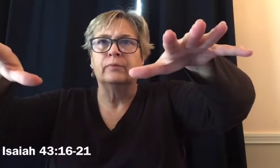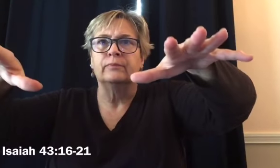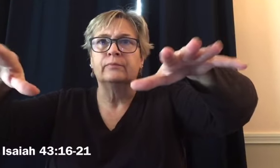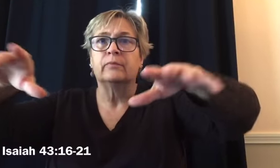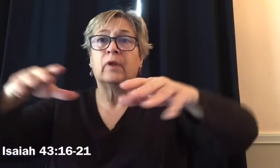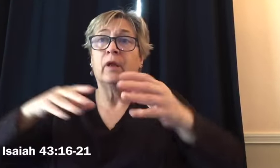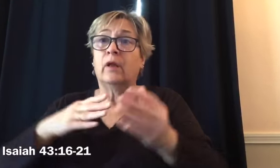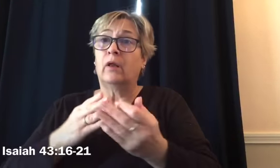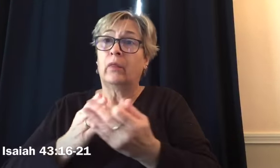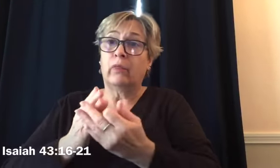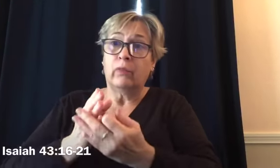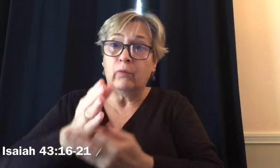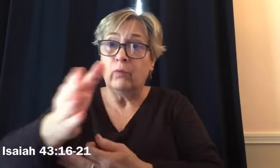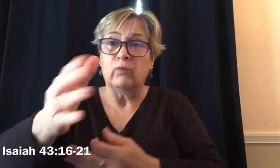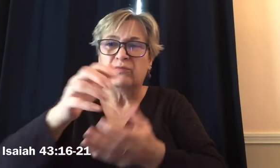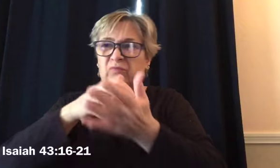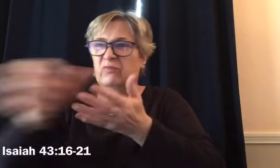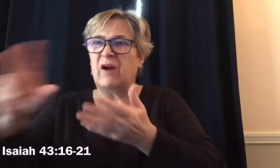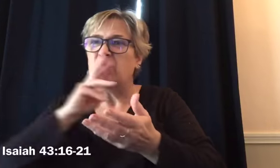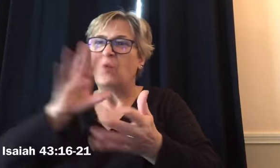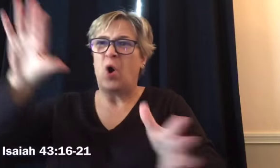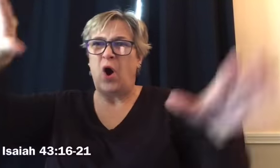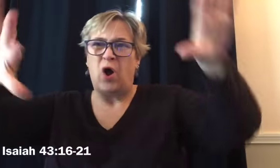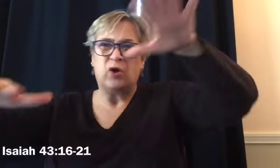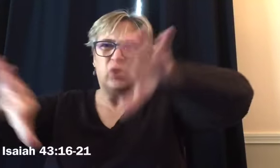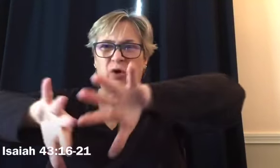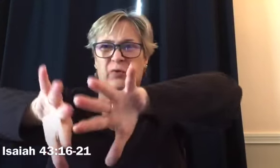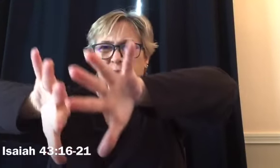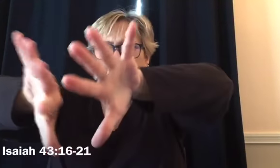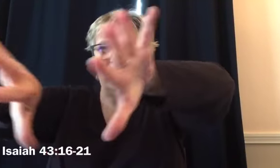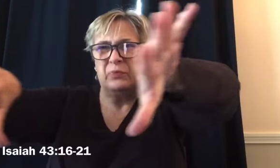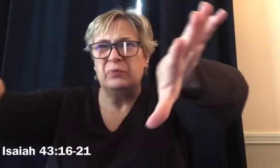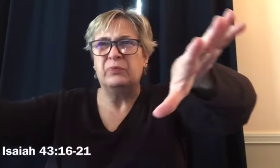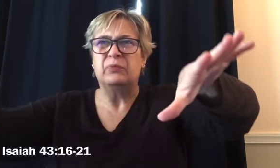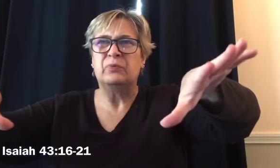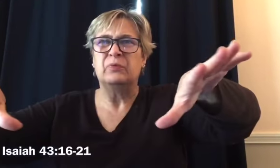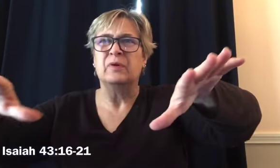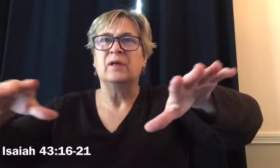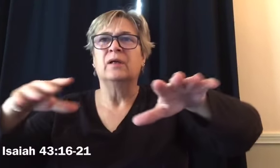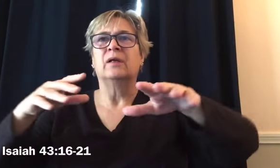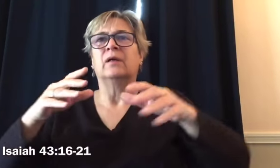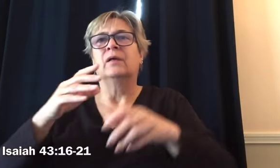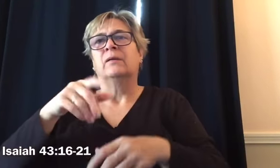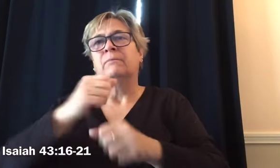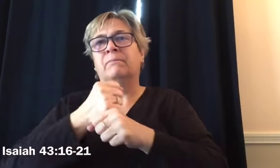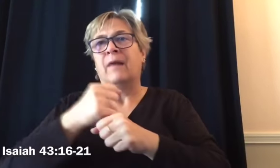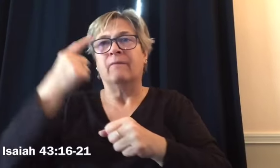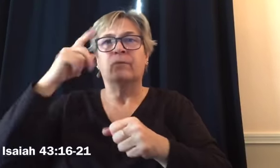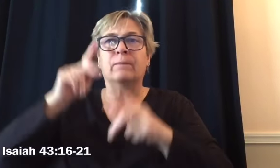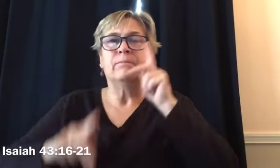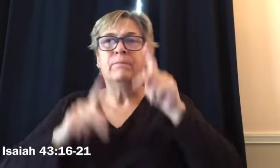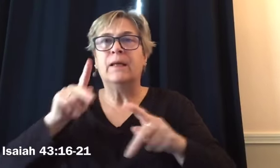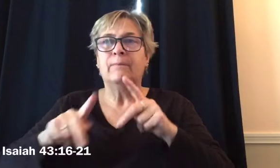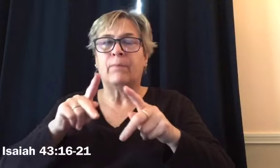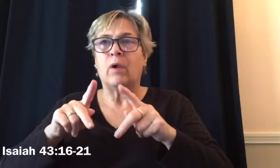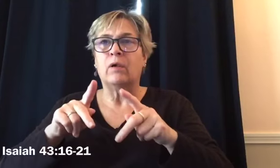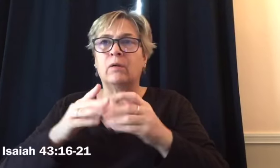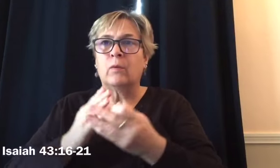who leads out chariots and